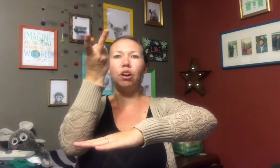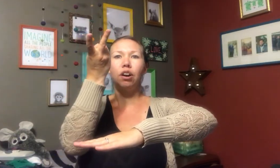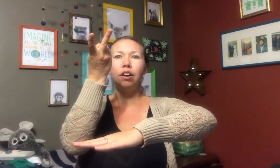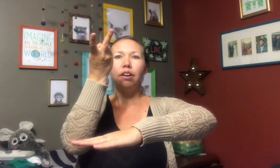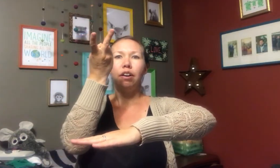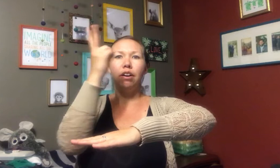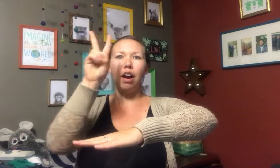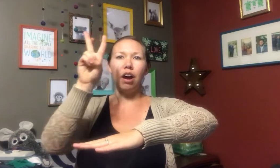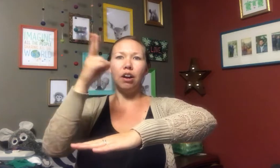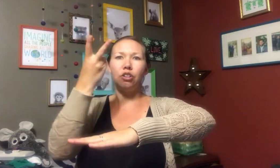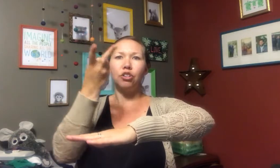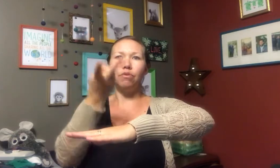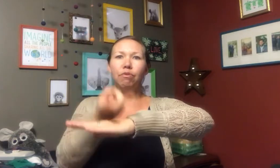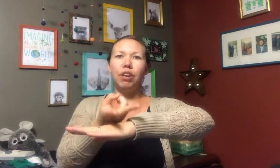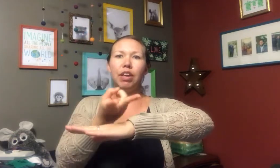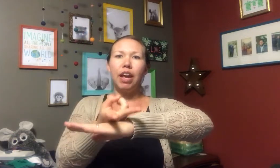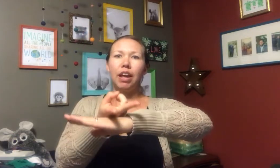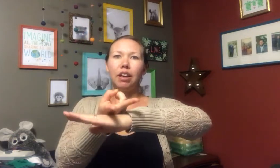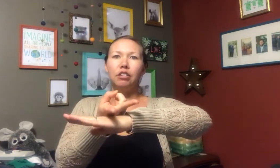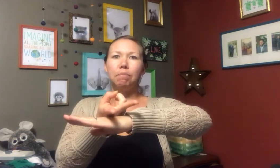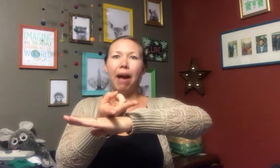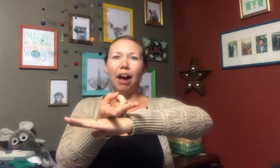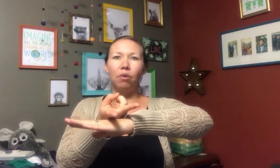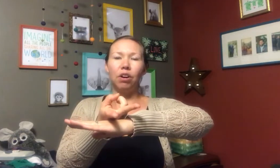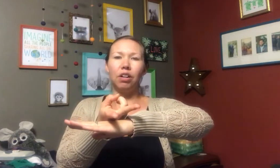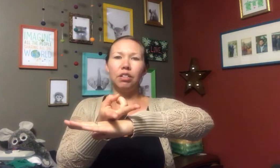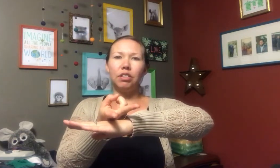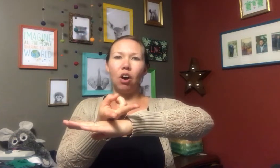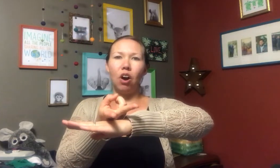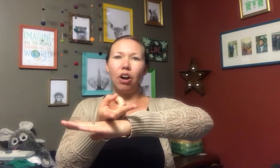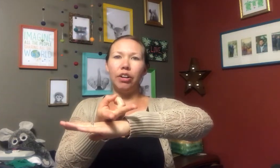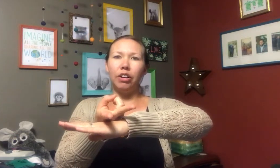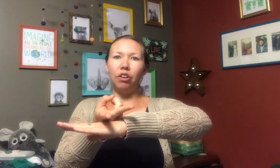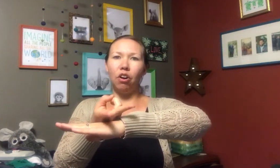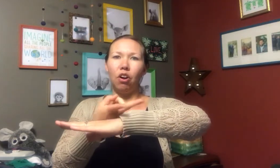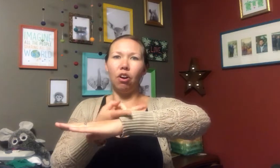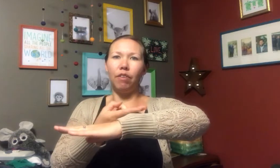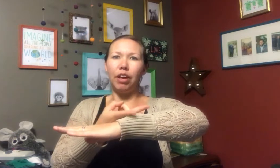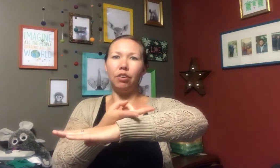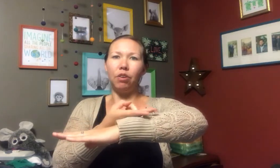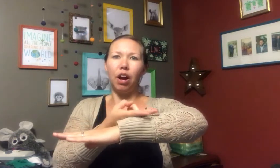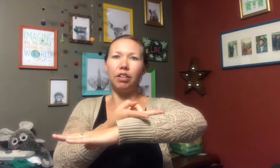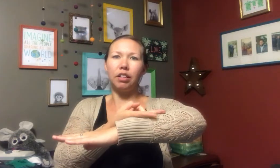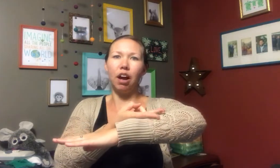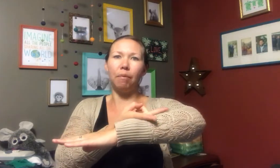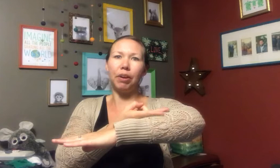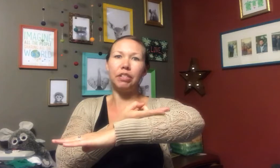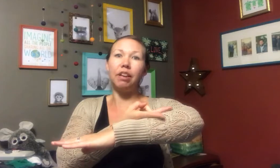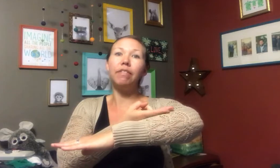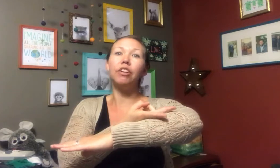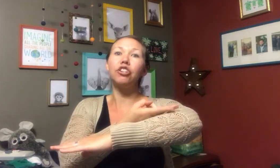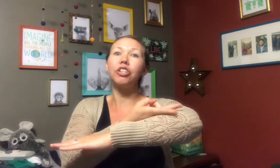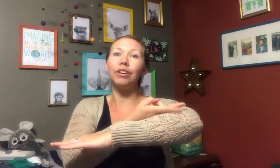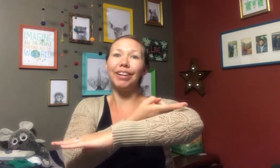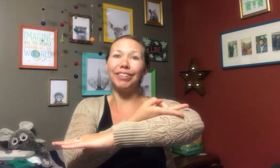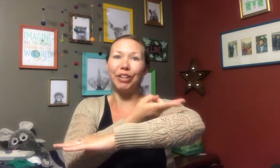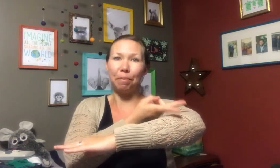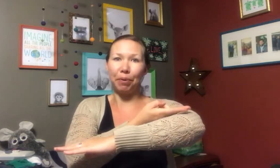uh, V hand backwards on your arm and you cut up as if you're shearing a sheep.